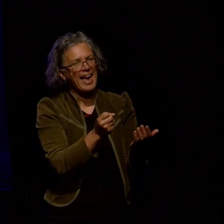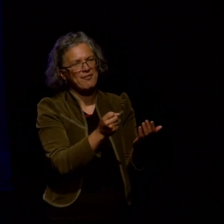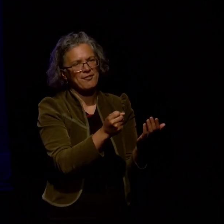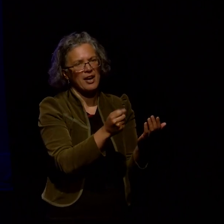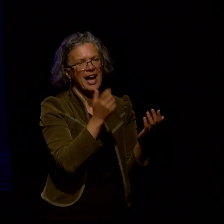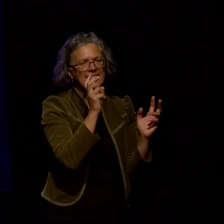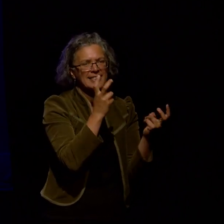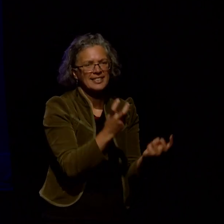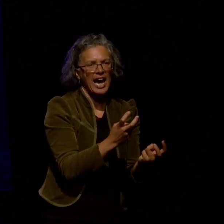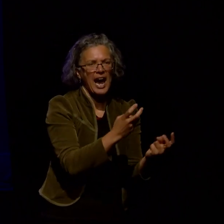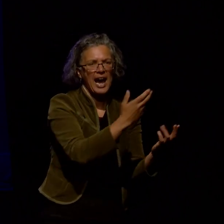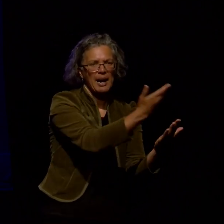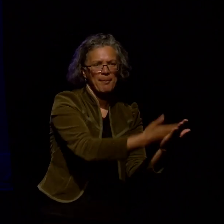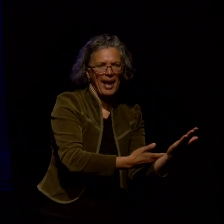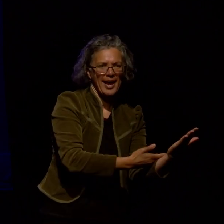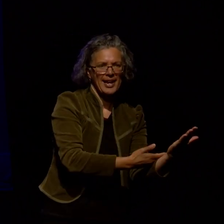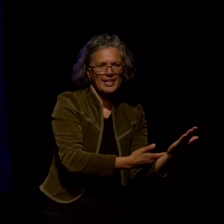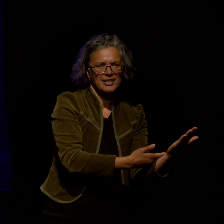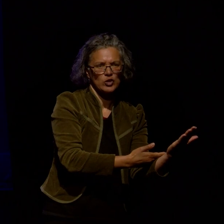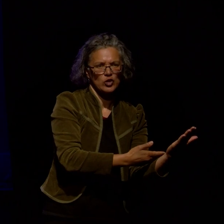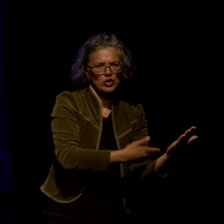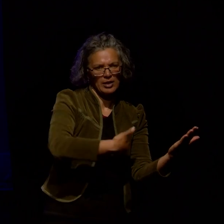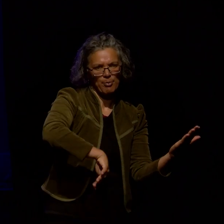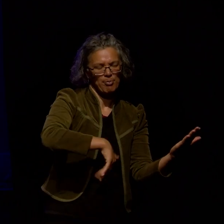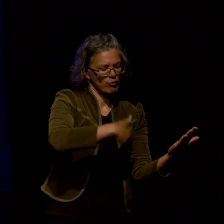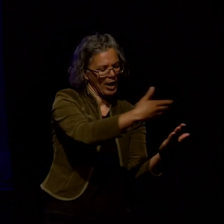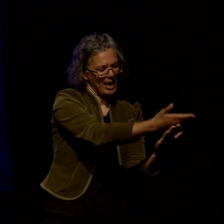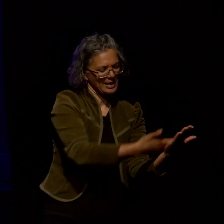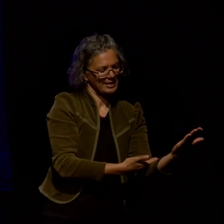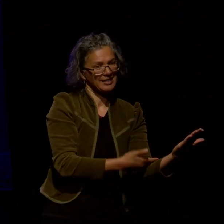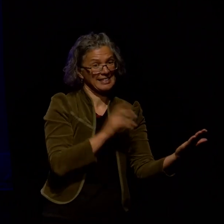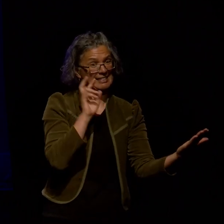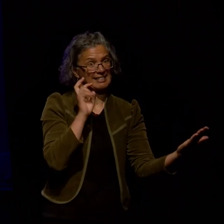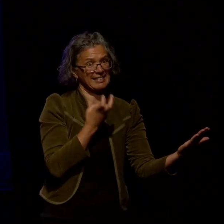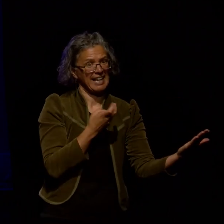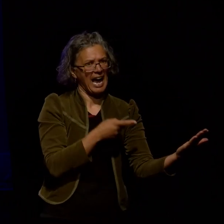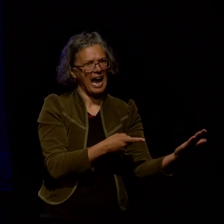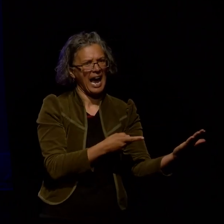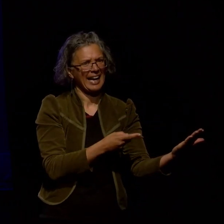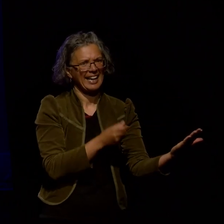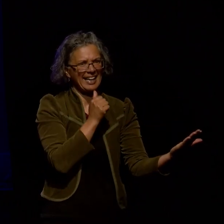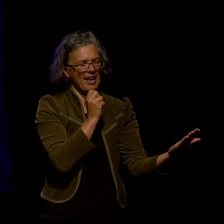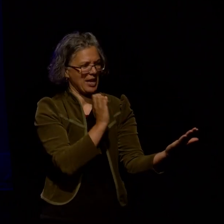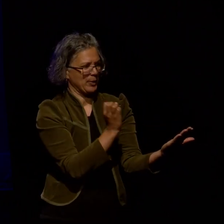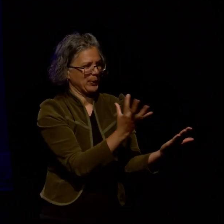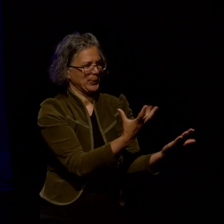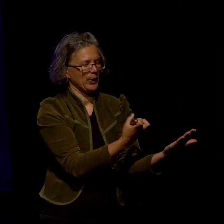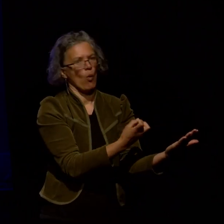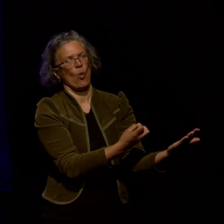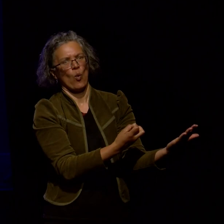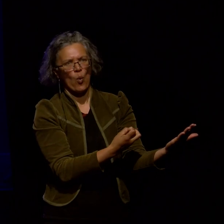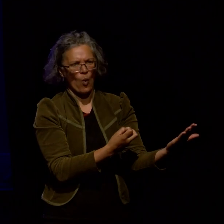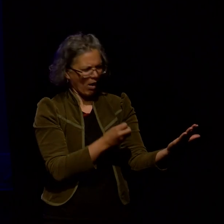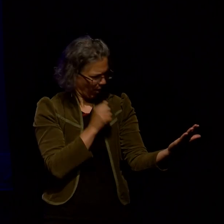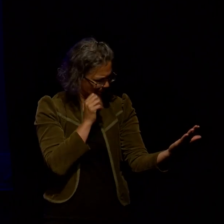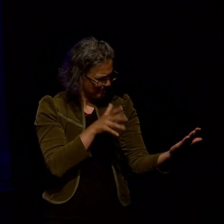background and dark background is it looks really amazing when it's when it's on a glossy print and we were right on